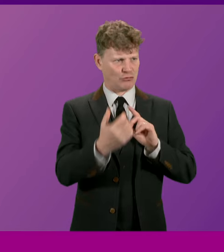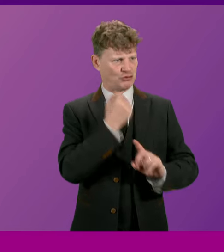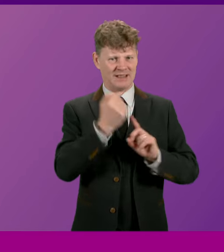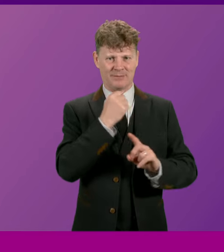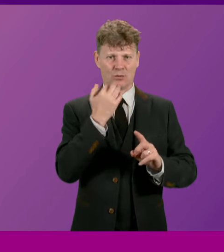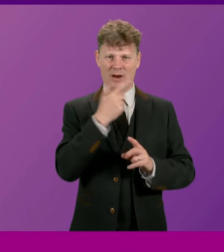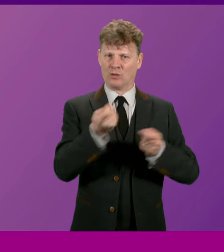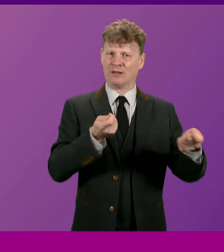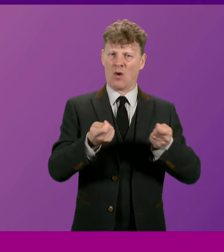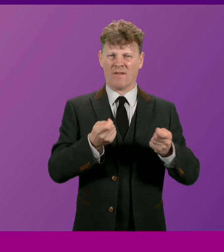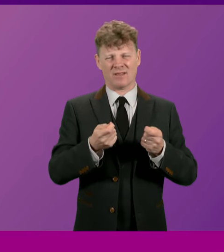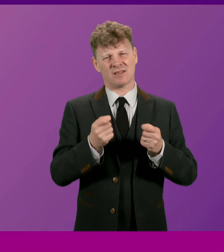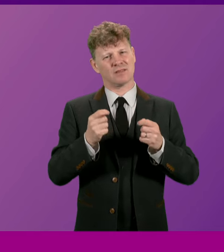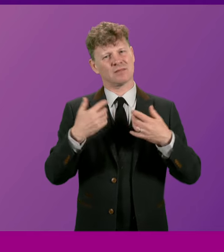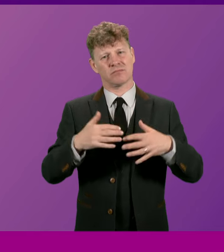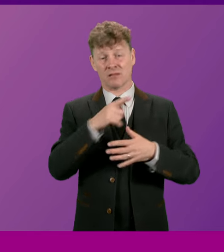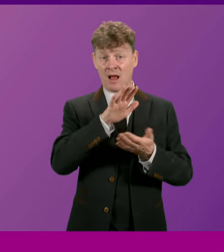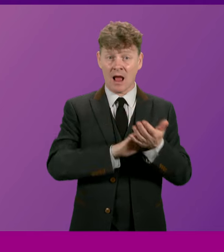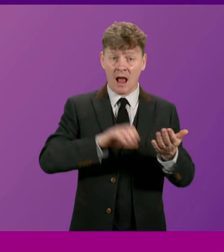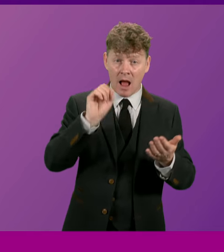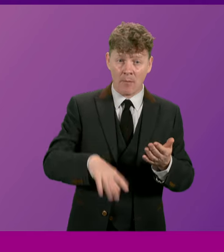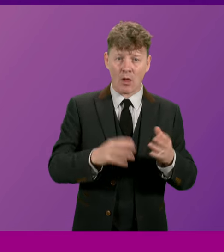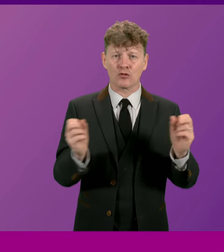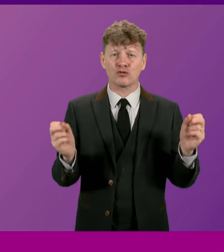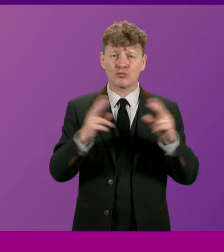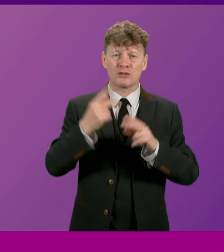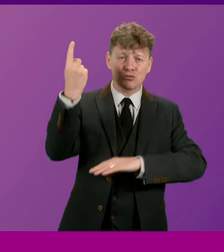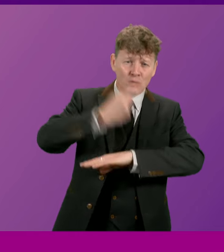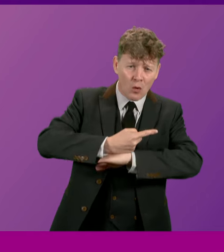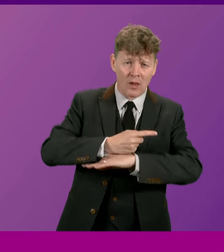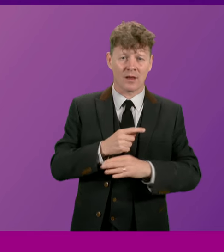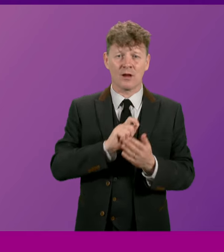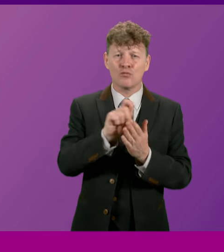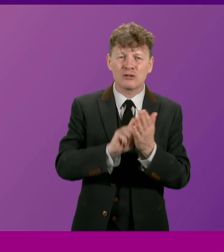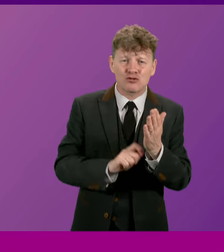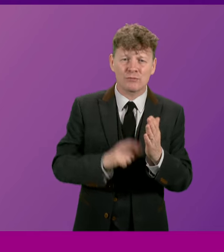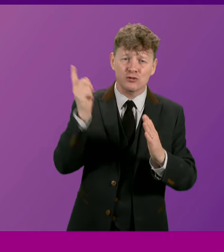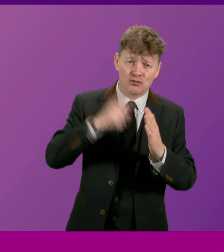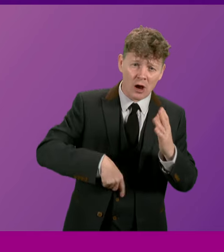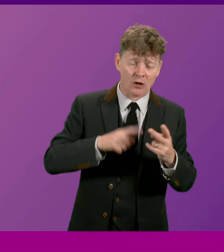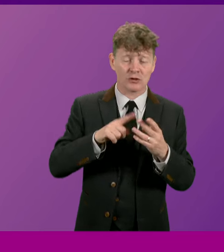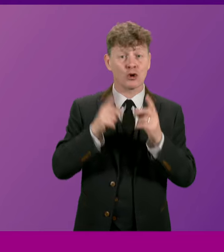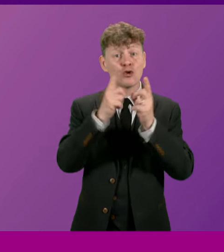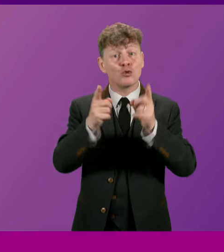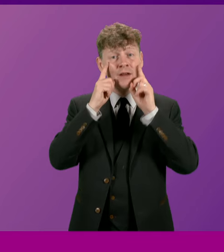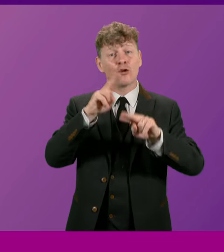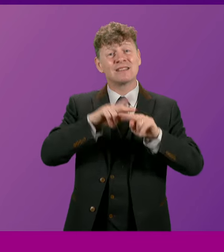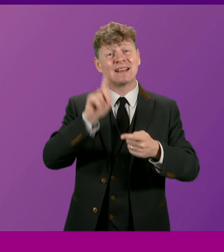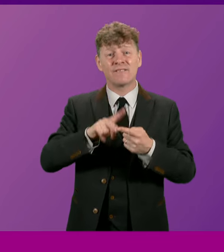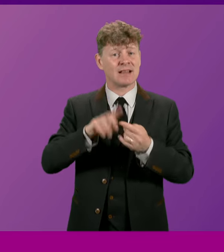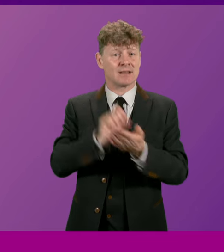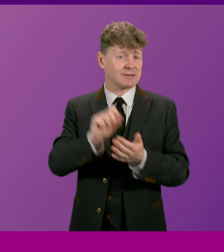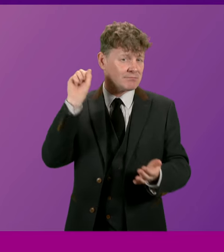for themselves, including abolishing bridge tolls and prescription charges, eliminating university tuition fees,